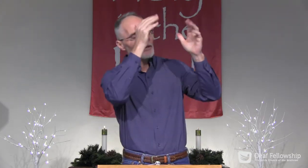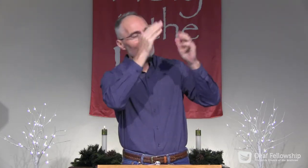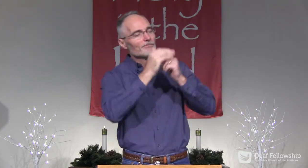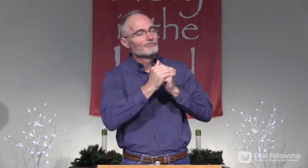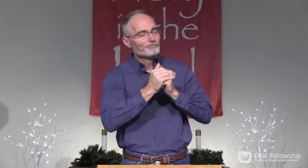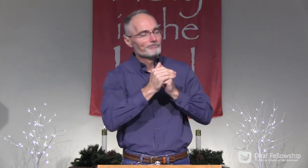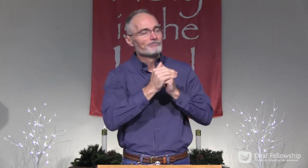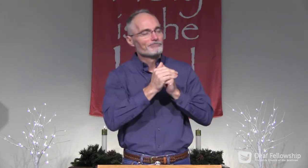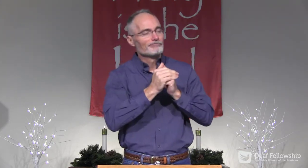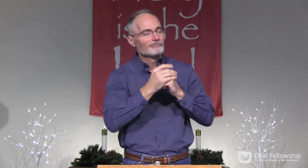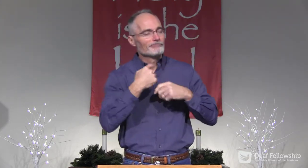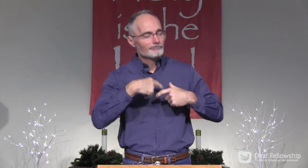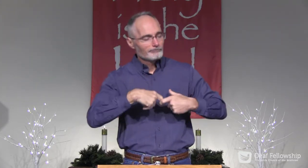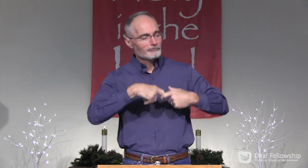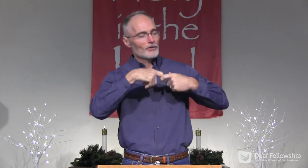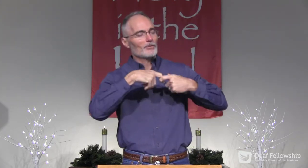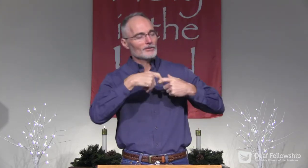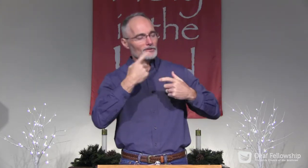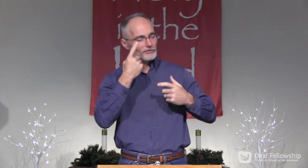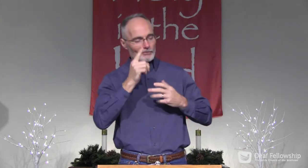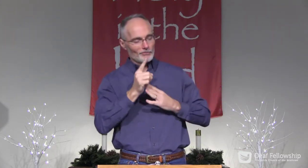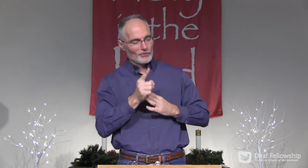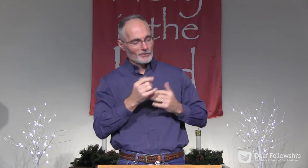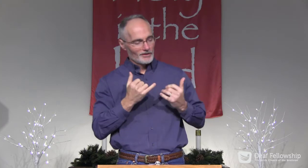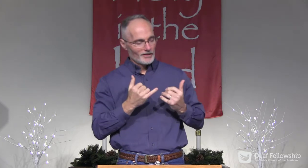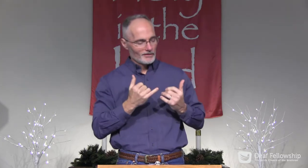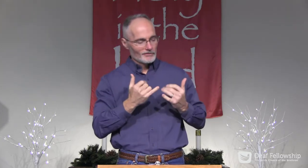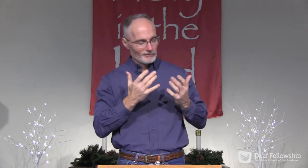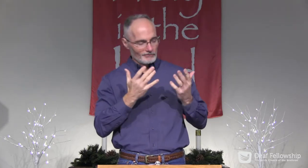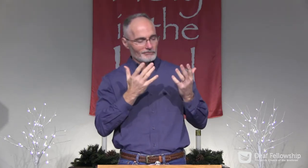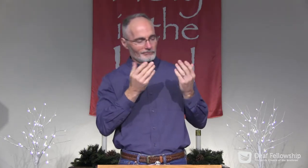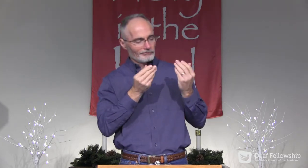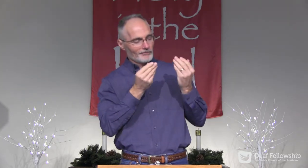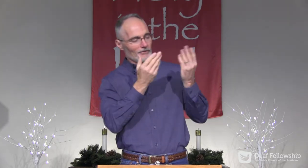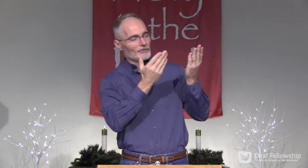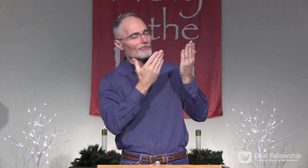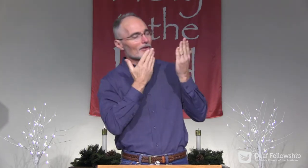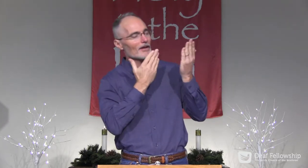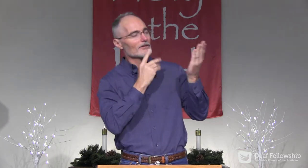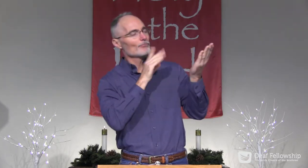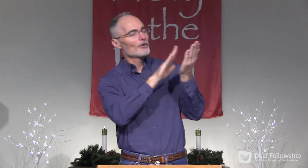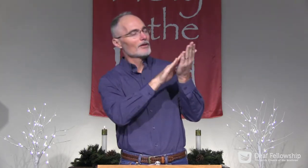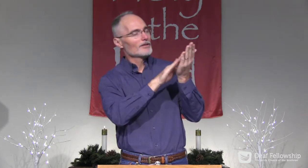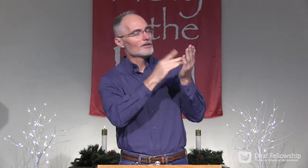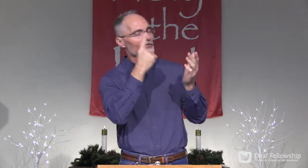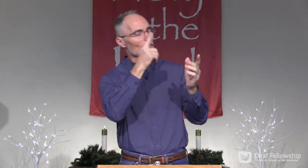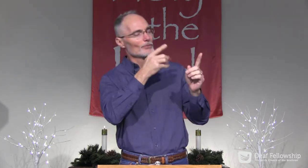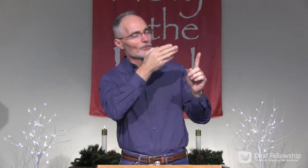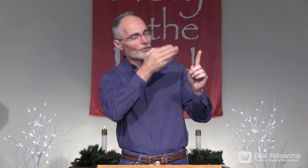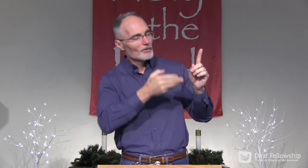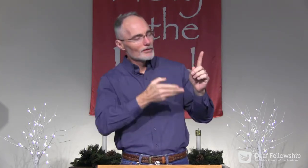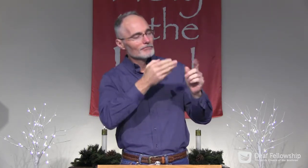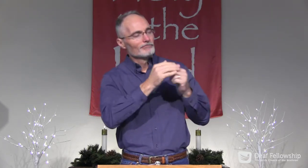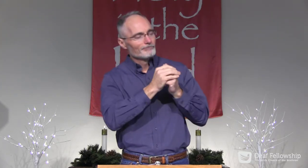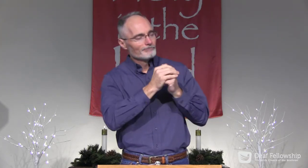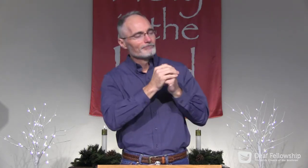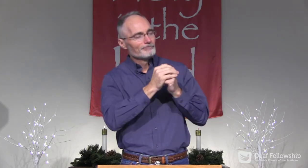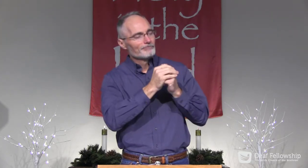Holy, precious Father, we pause for this moment and we give you thanks and praise for